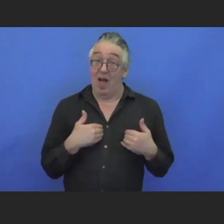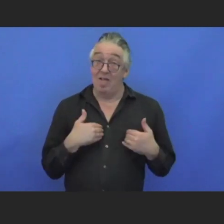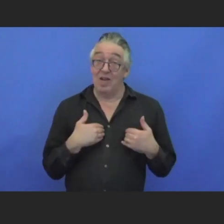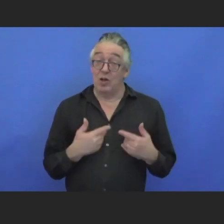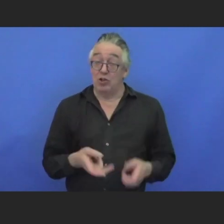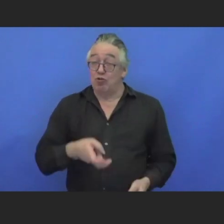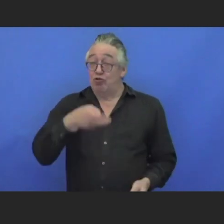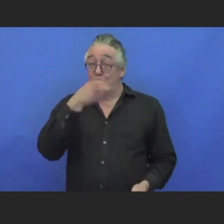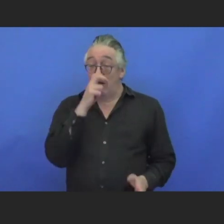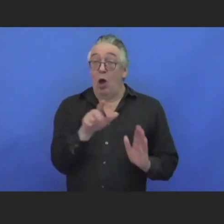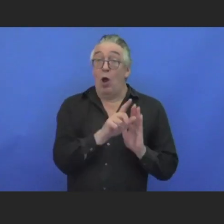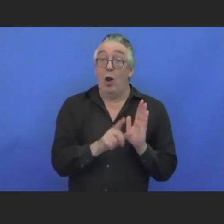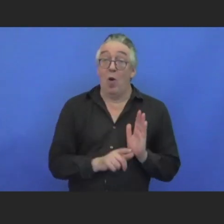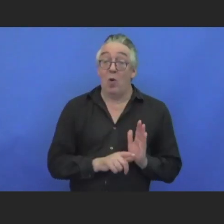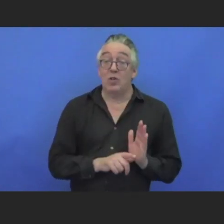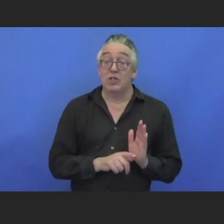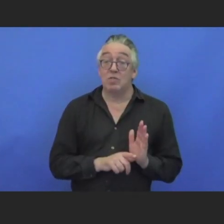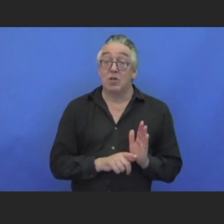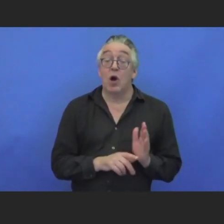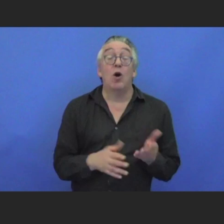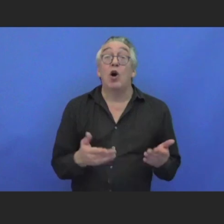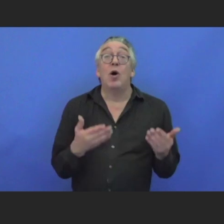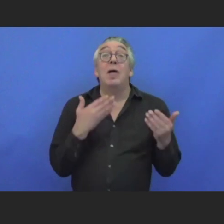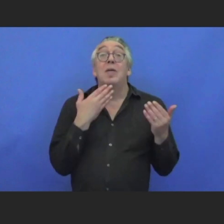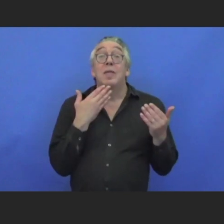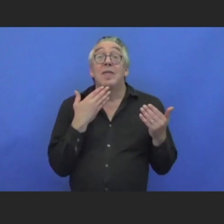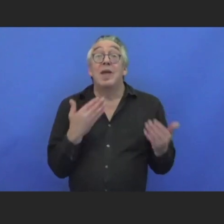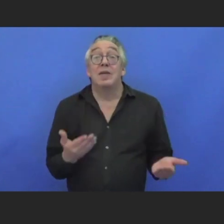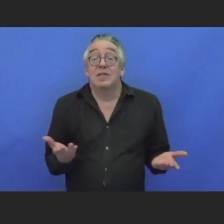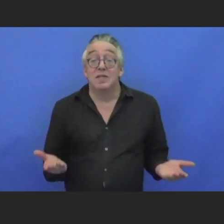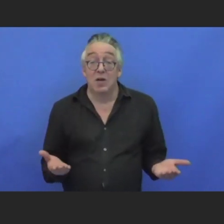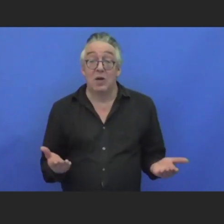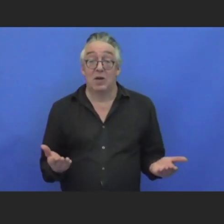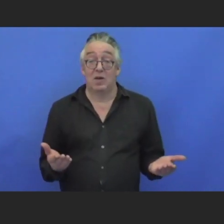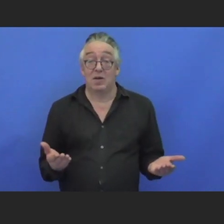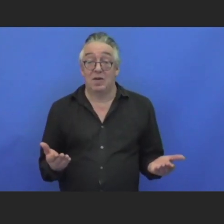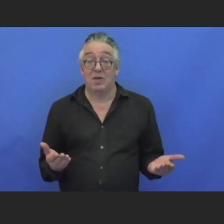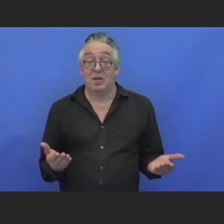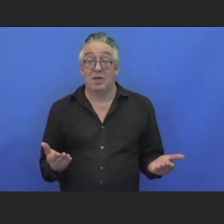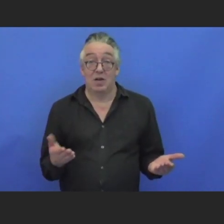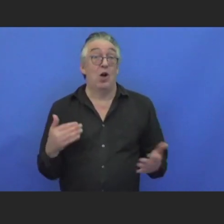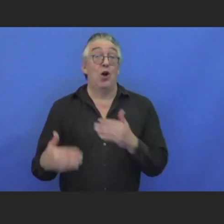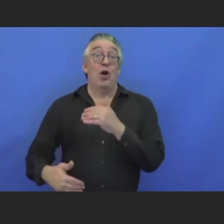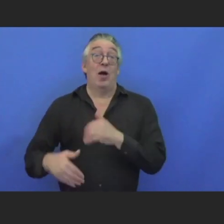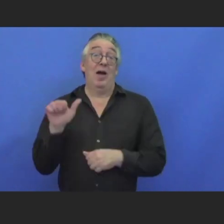mostly caused by the different, the Disability Act,